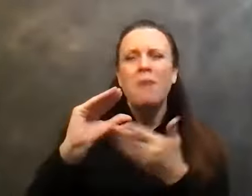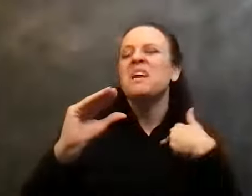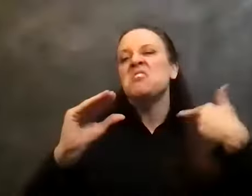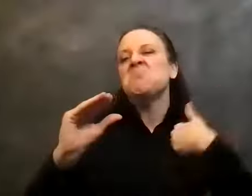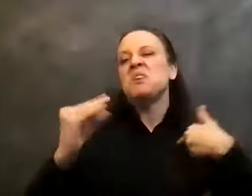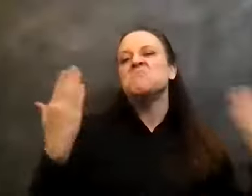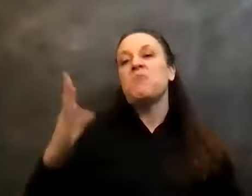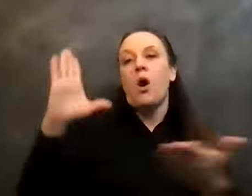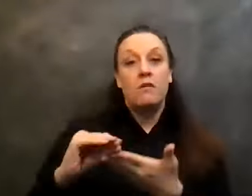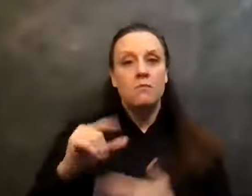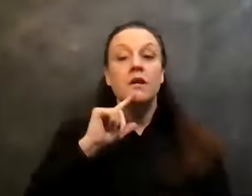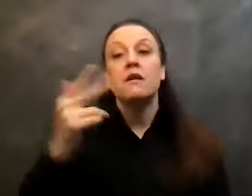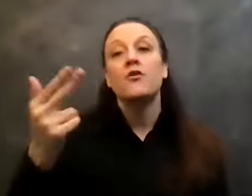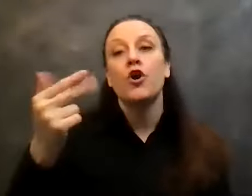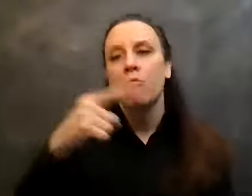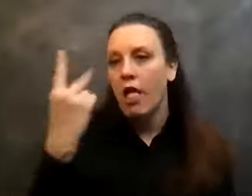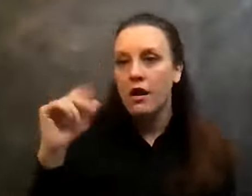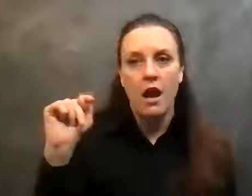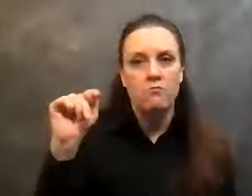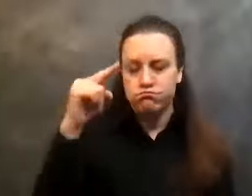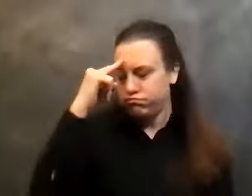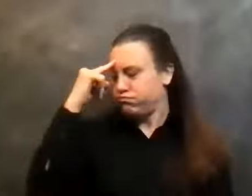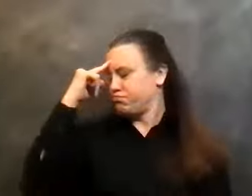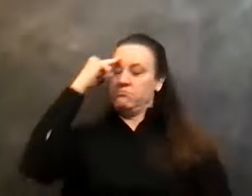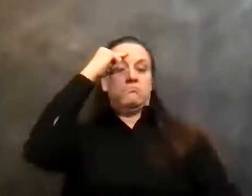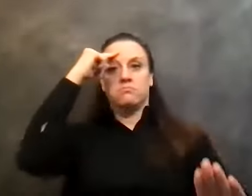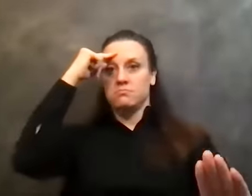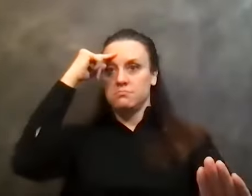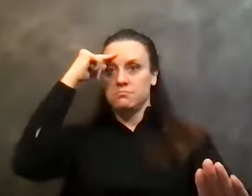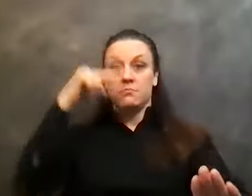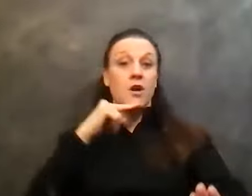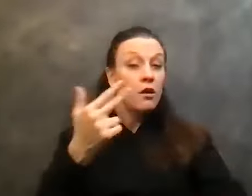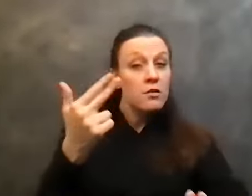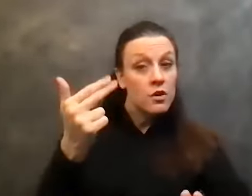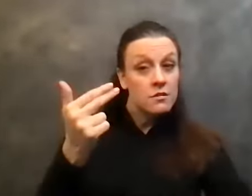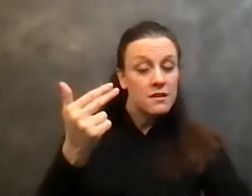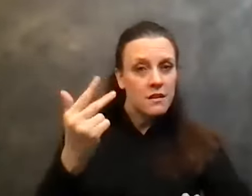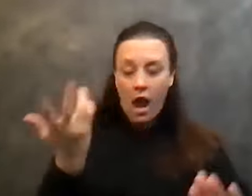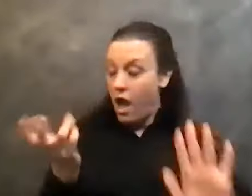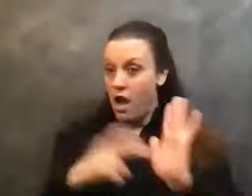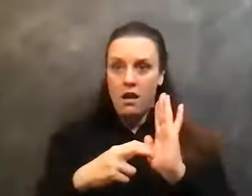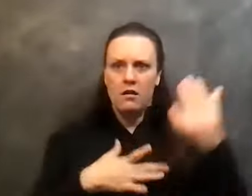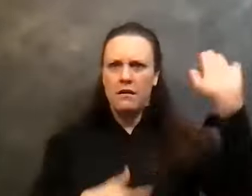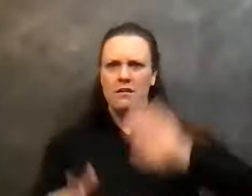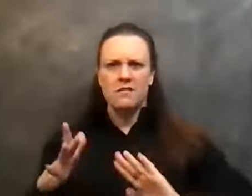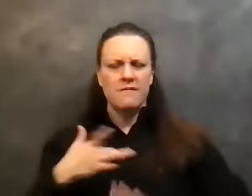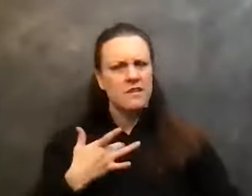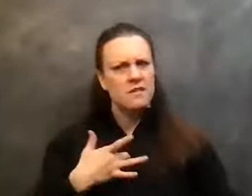years old. And then I came to in a field, not knowing how I got there, you know, with the missing four